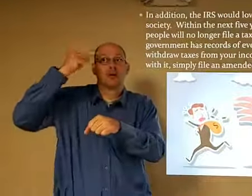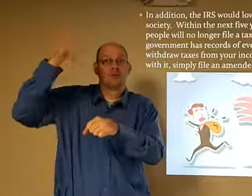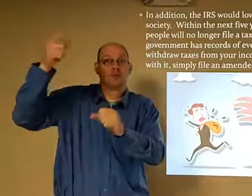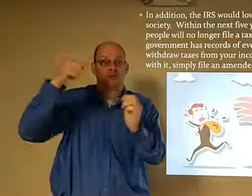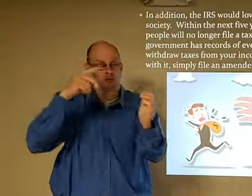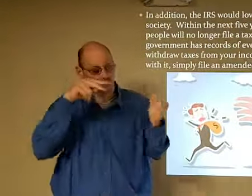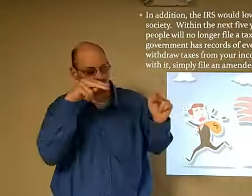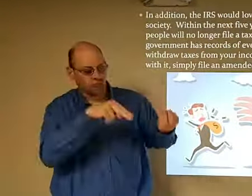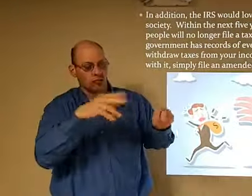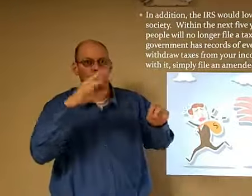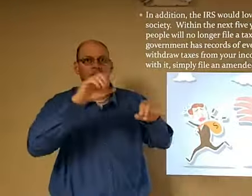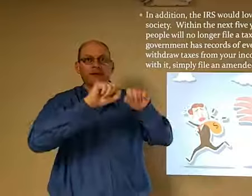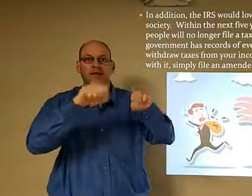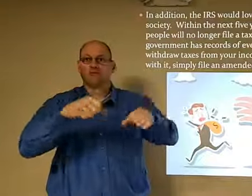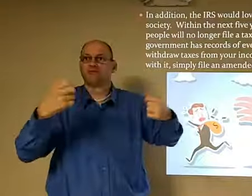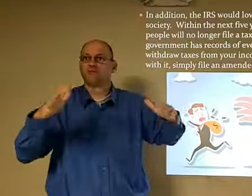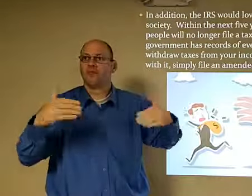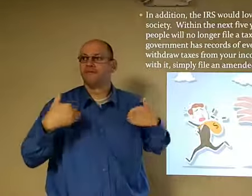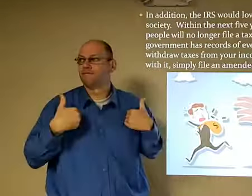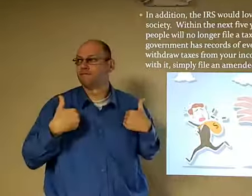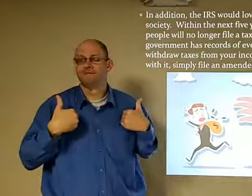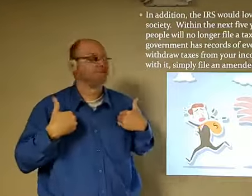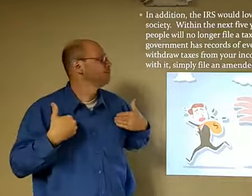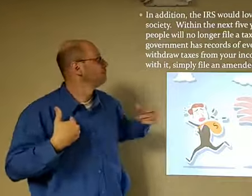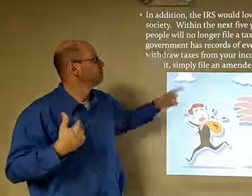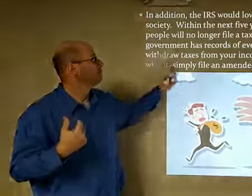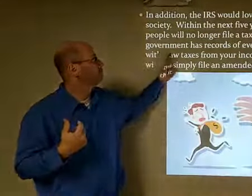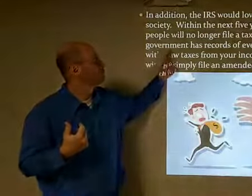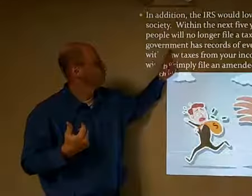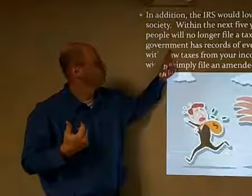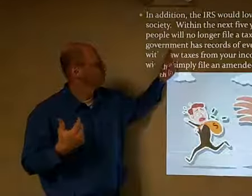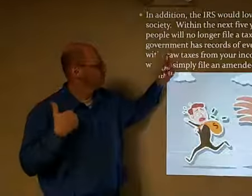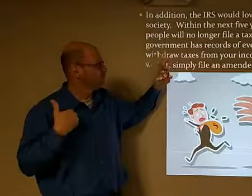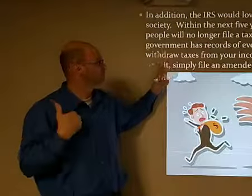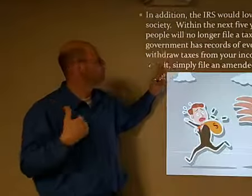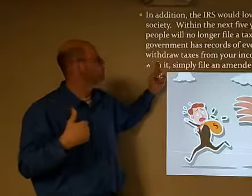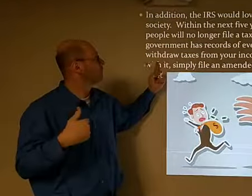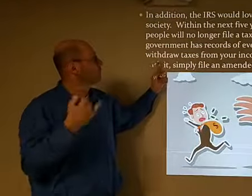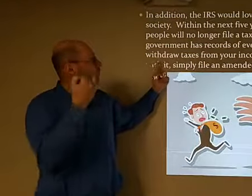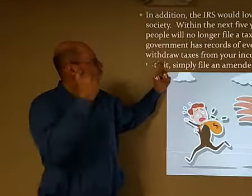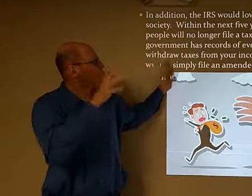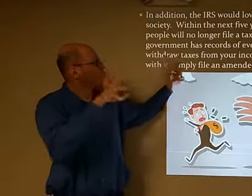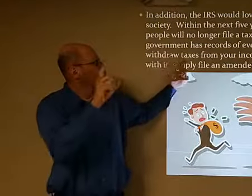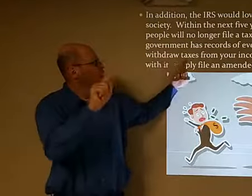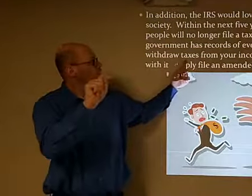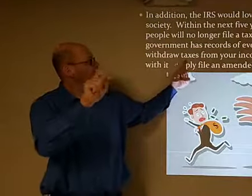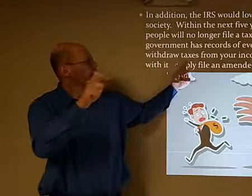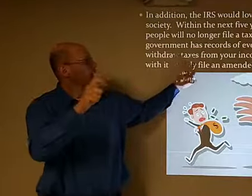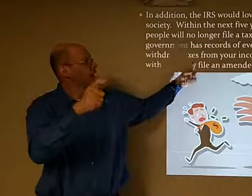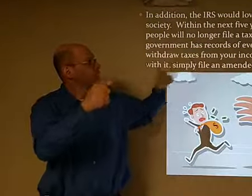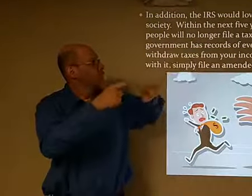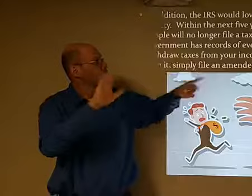it will withdraw taxes from your income.